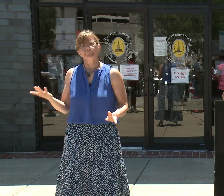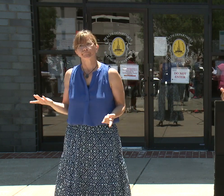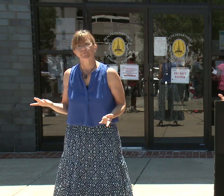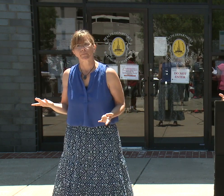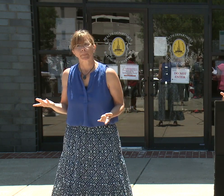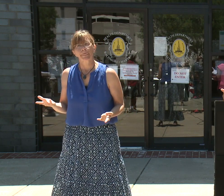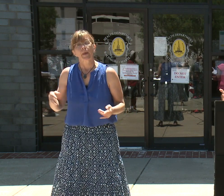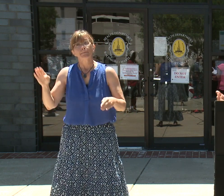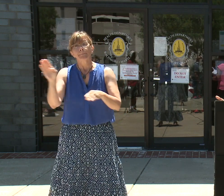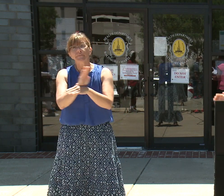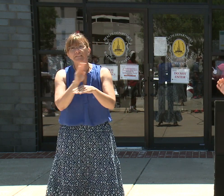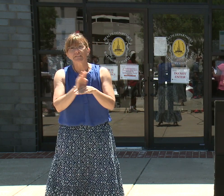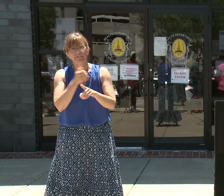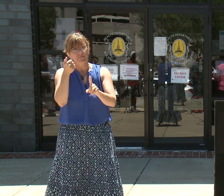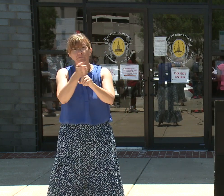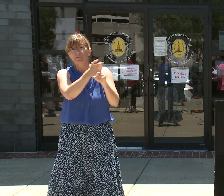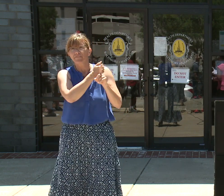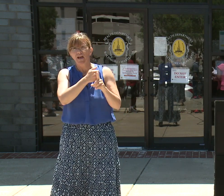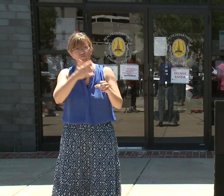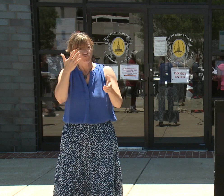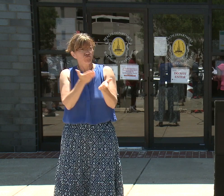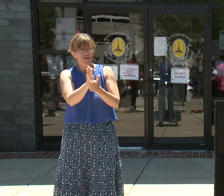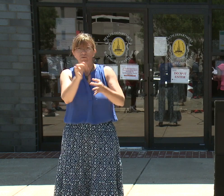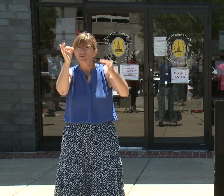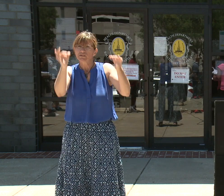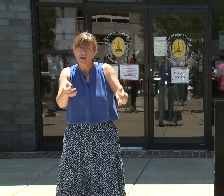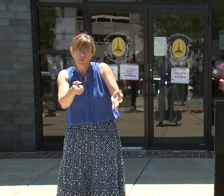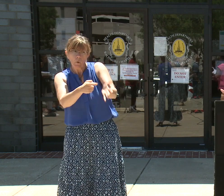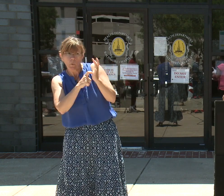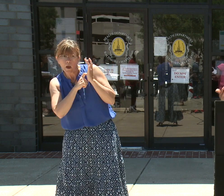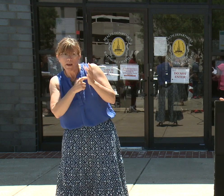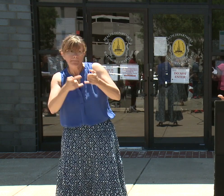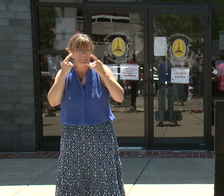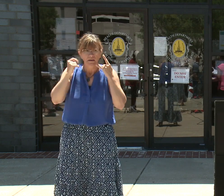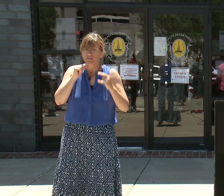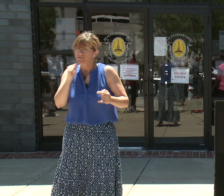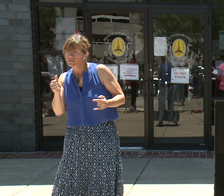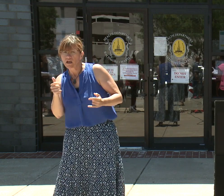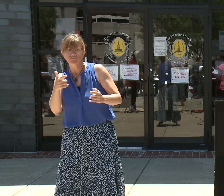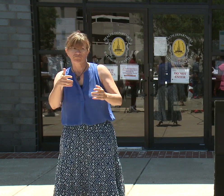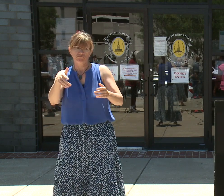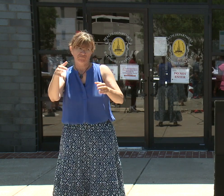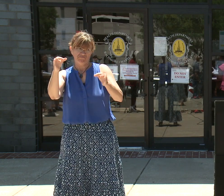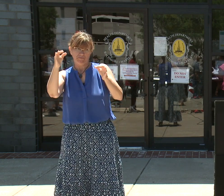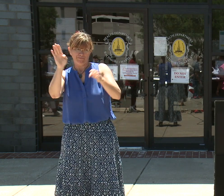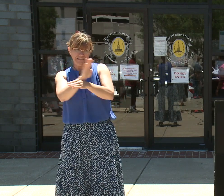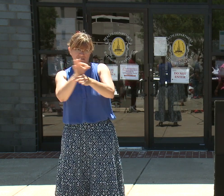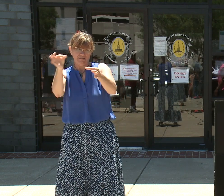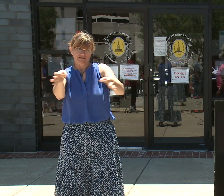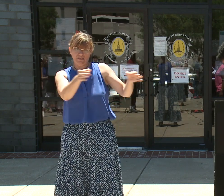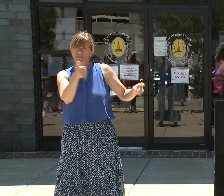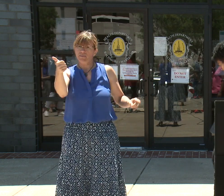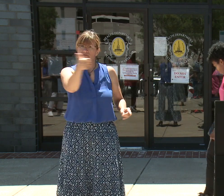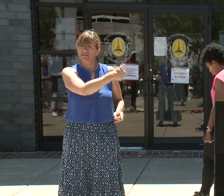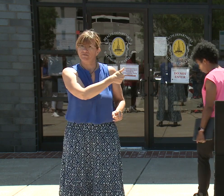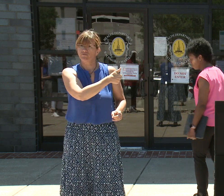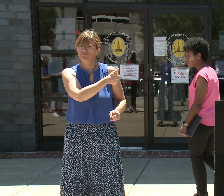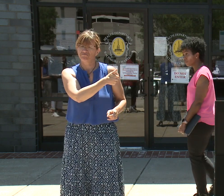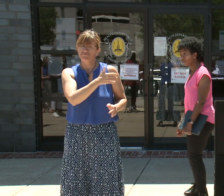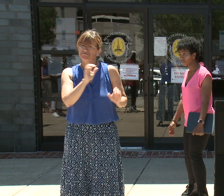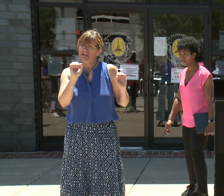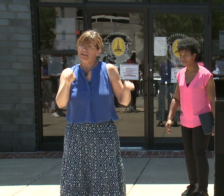very much have the right to make decisions. People can make personal decisions on how comfortable they are with wearing a mask moving forward. Thank you. And